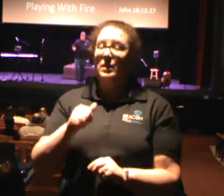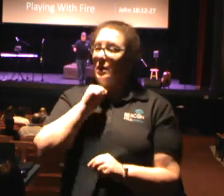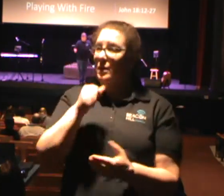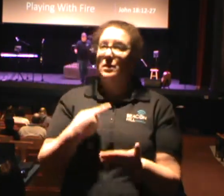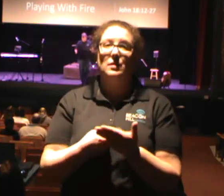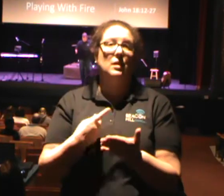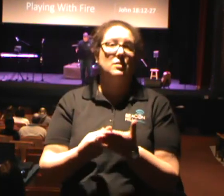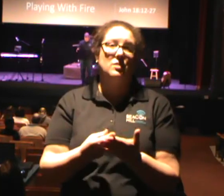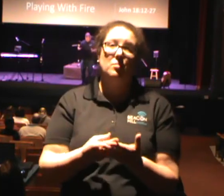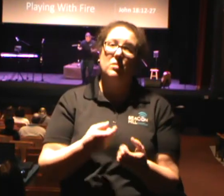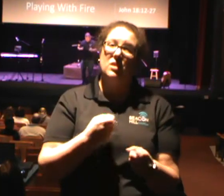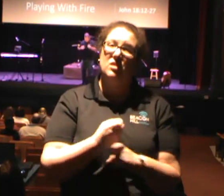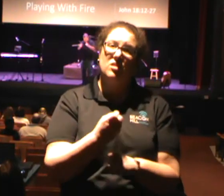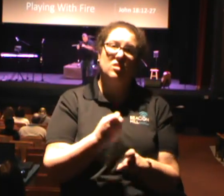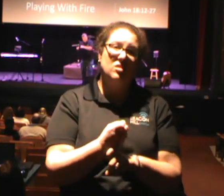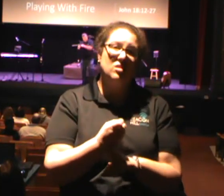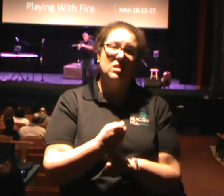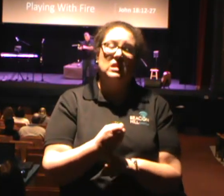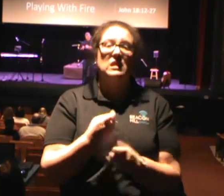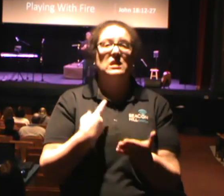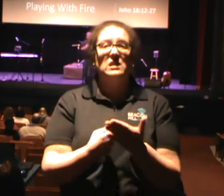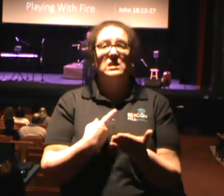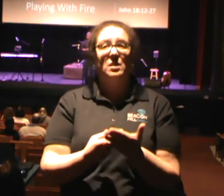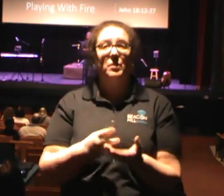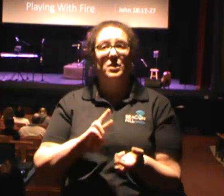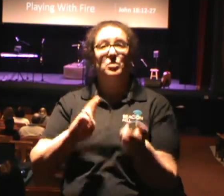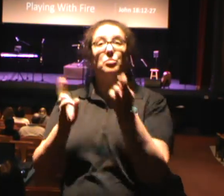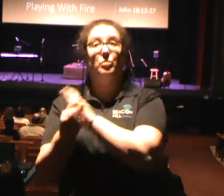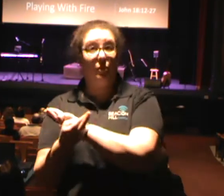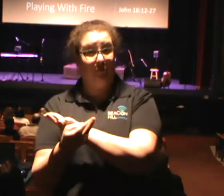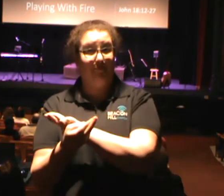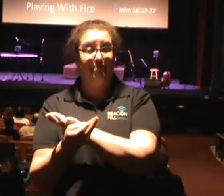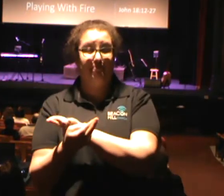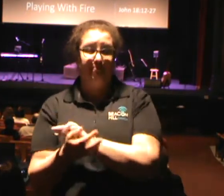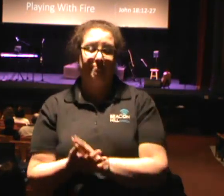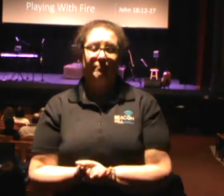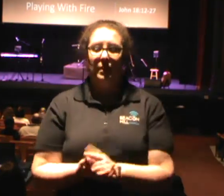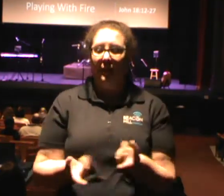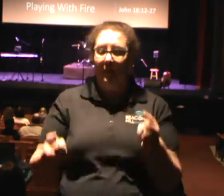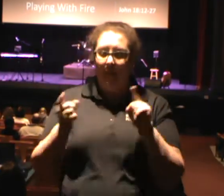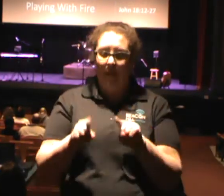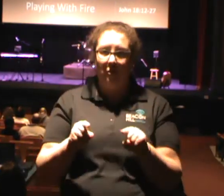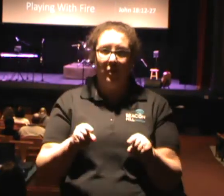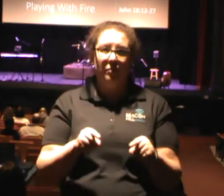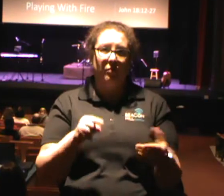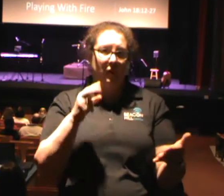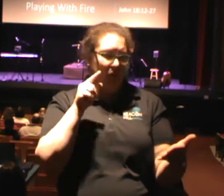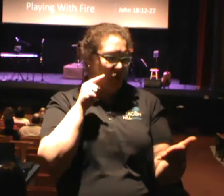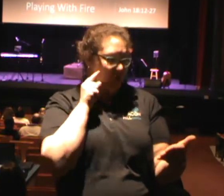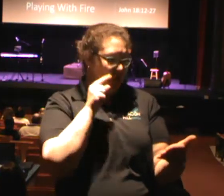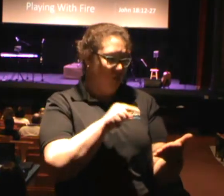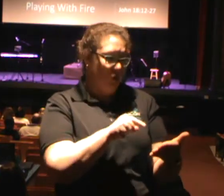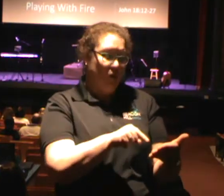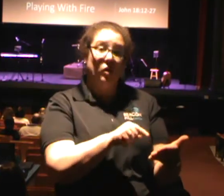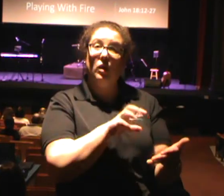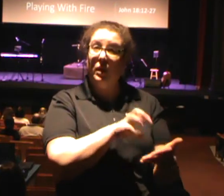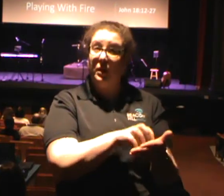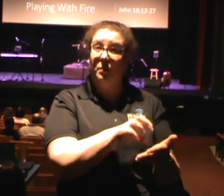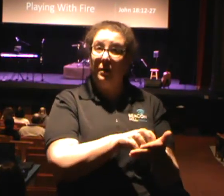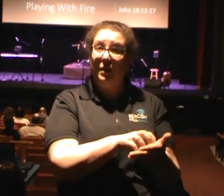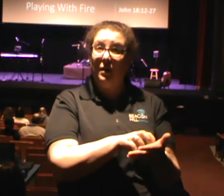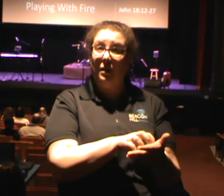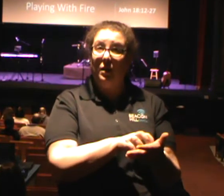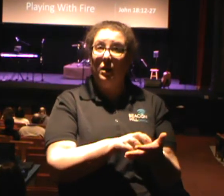about, church. When we look at this passage today, I want us to see how one of Jesus' closest